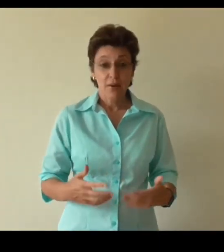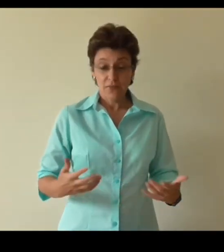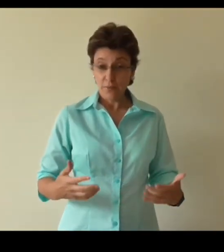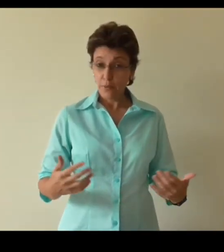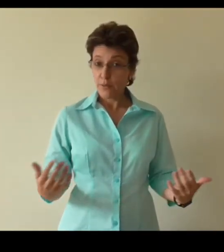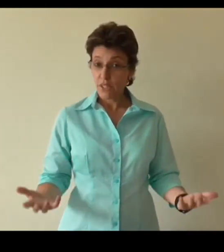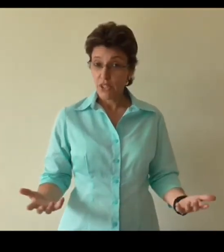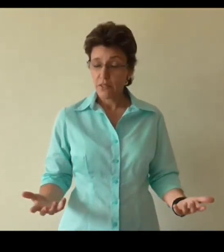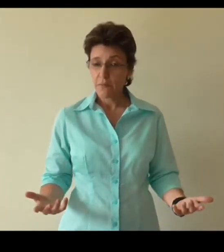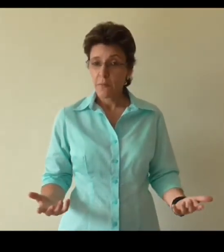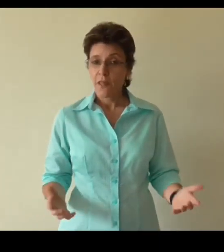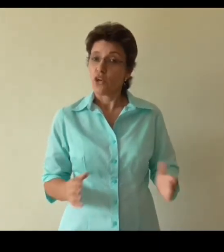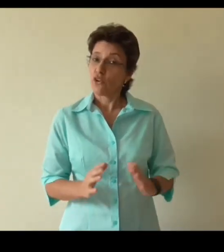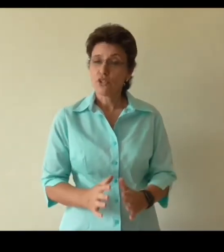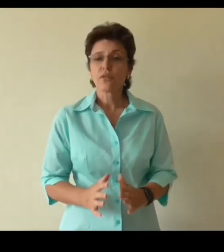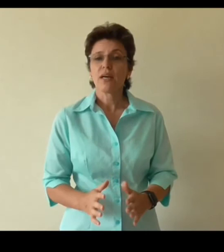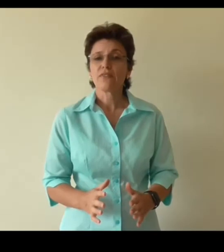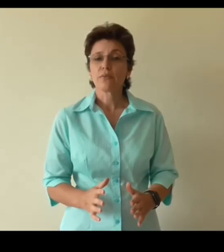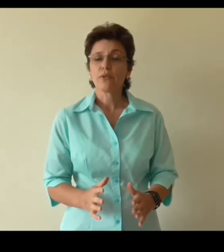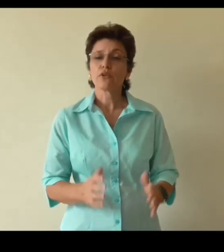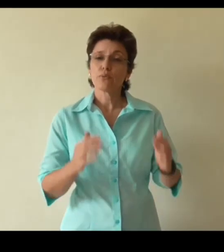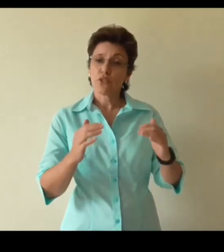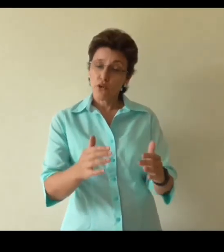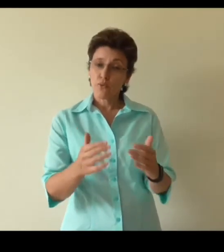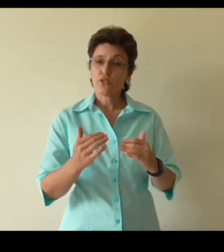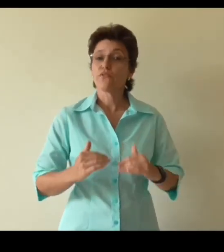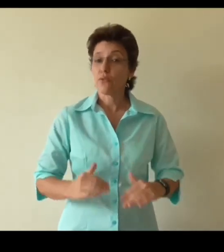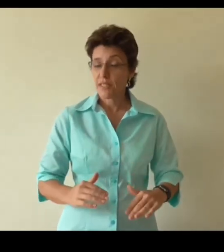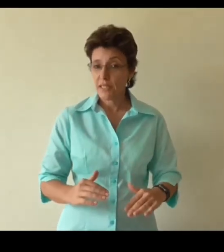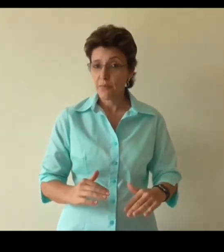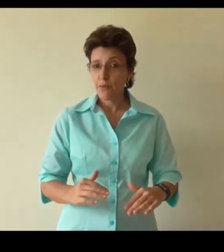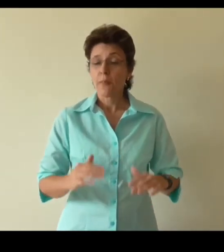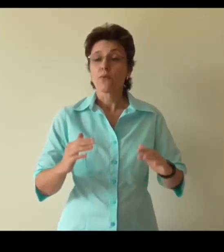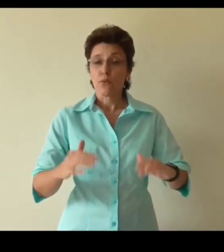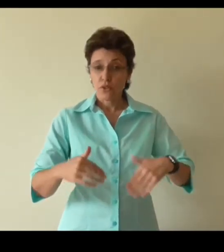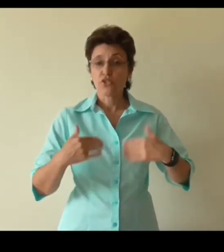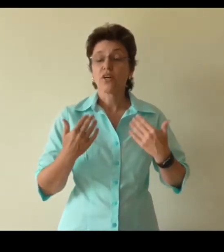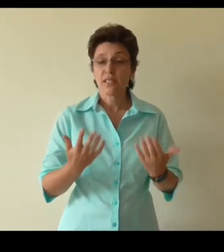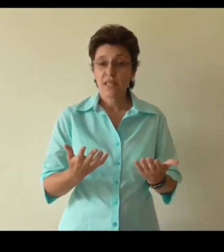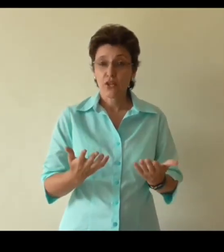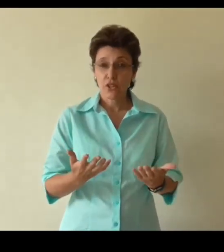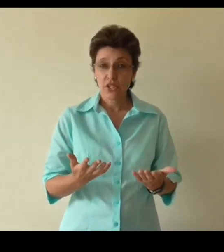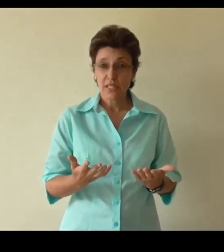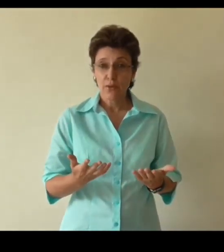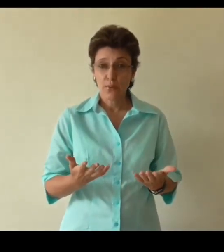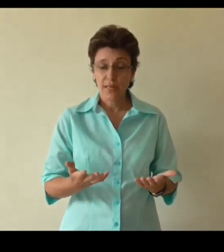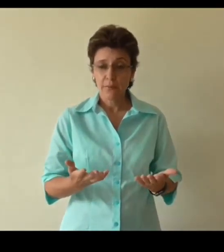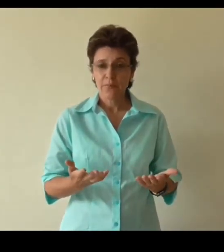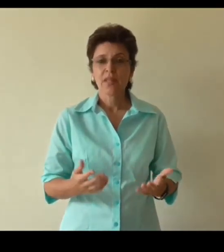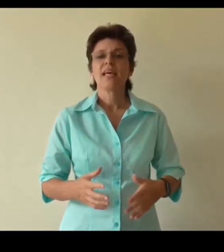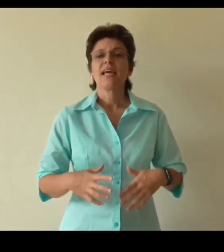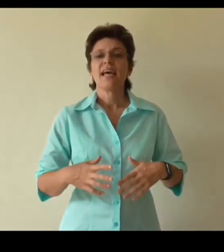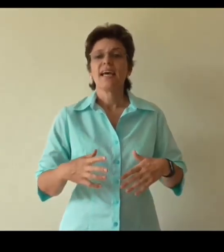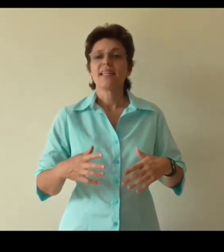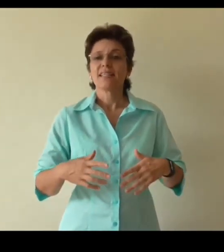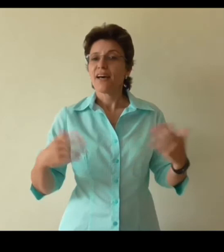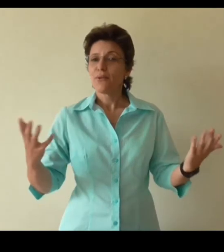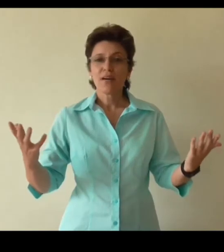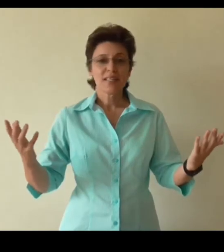comfortable position not too comfortable because we don't want to fall asleep we want to try and stay consciously aware and otherwise